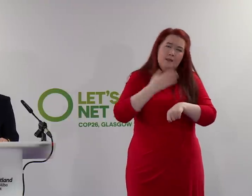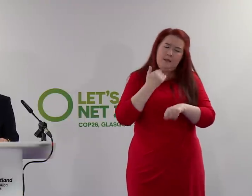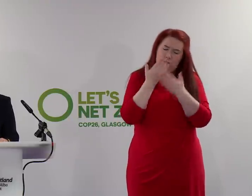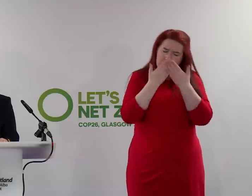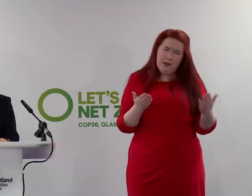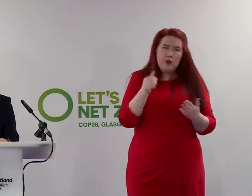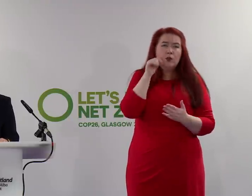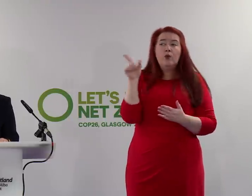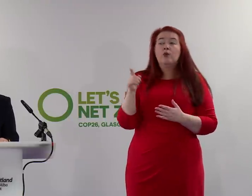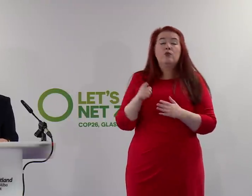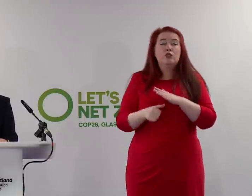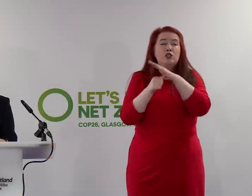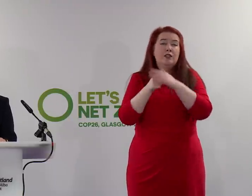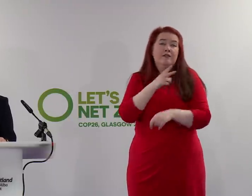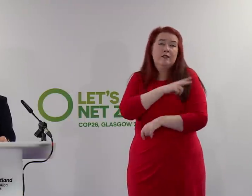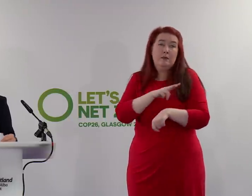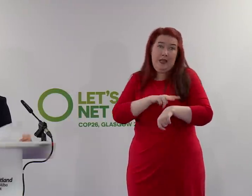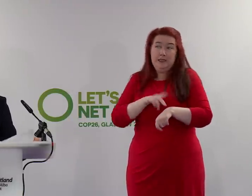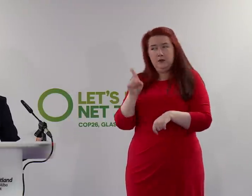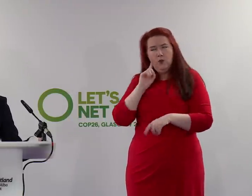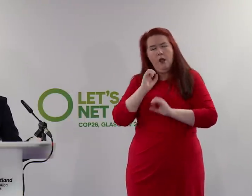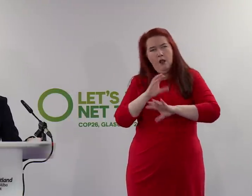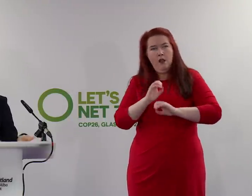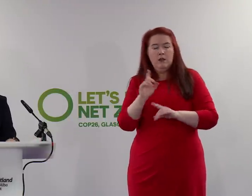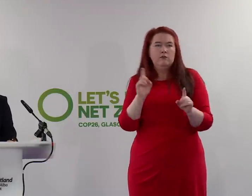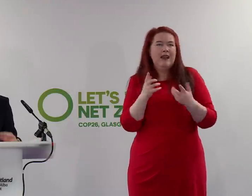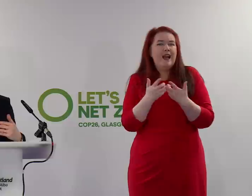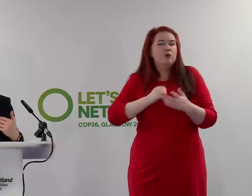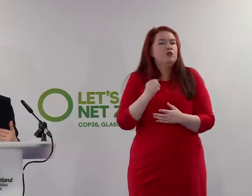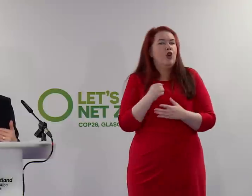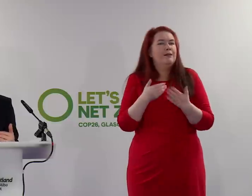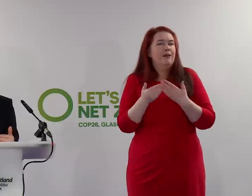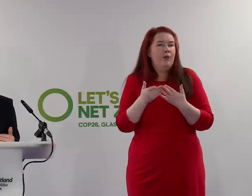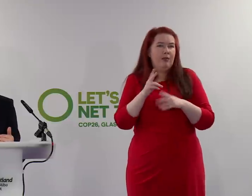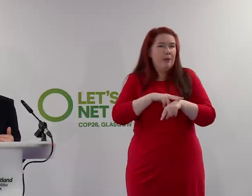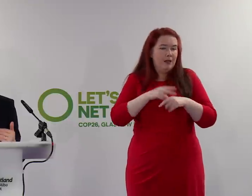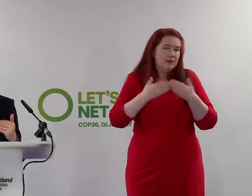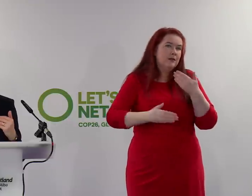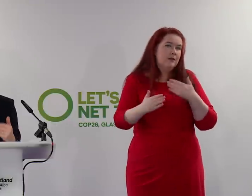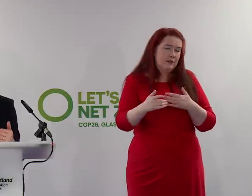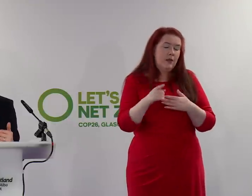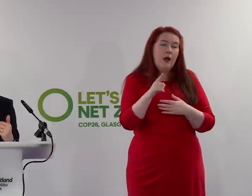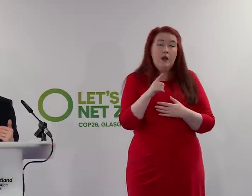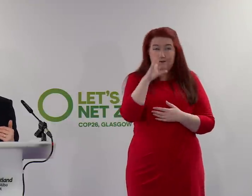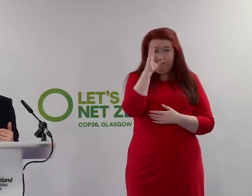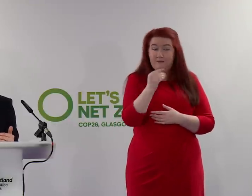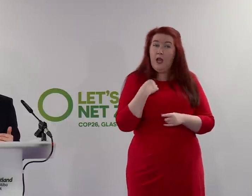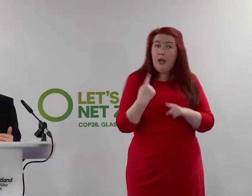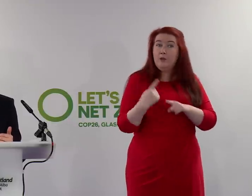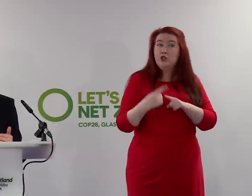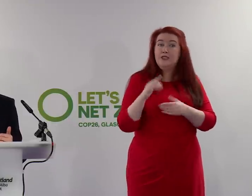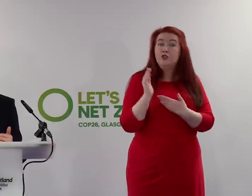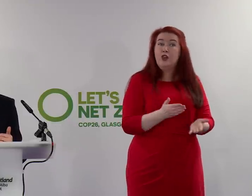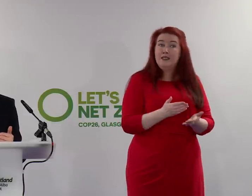Chief will say something in a few minutes about Scotland's approach to policing. But I want to stress that our emergency services